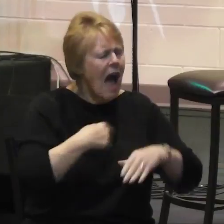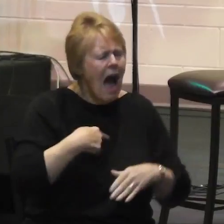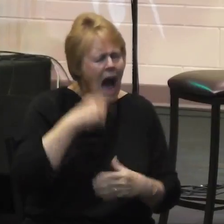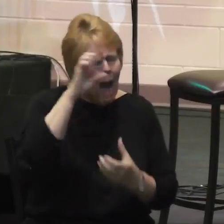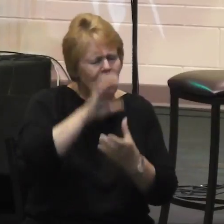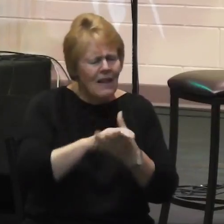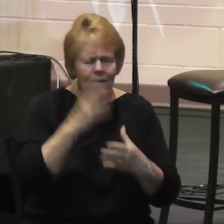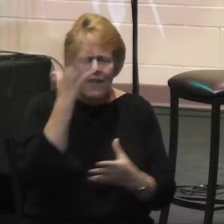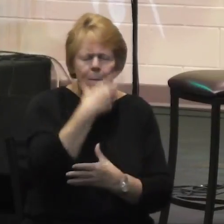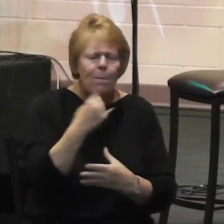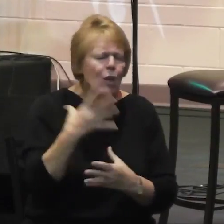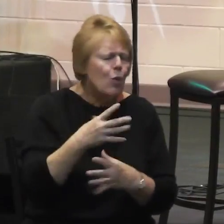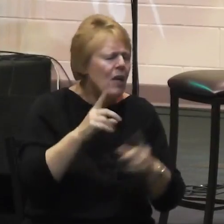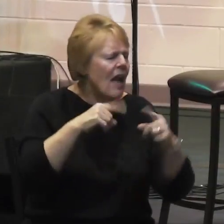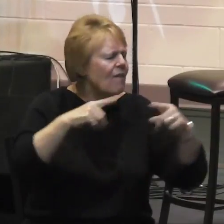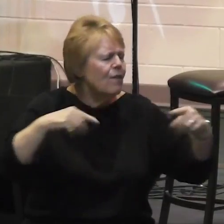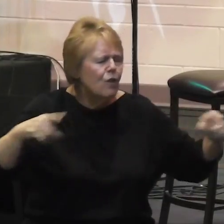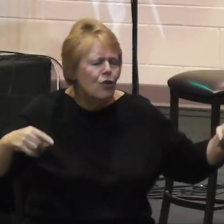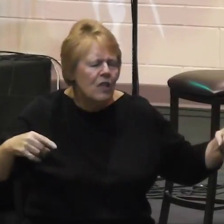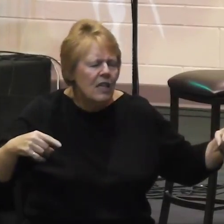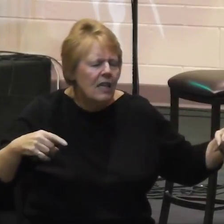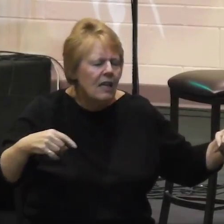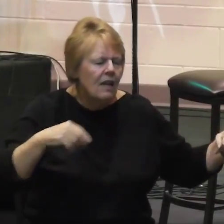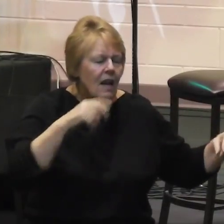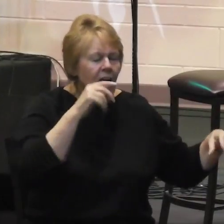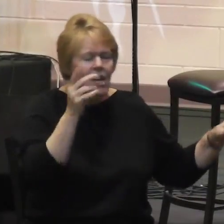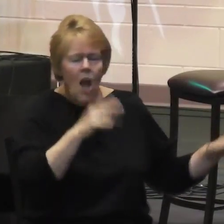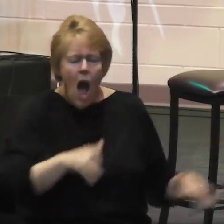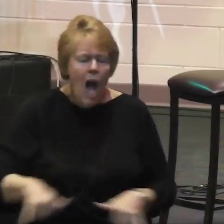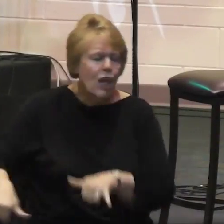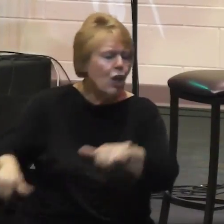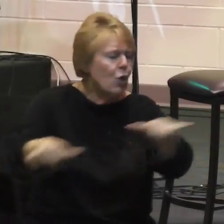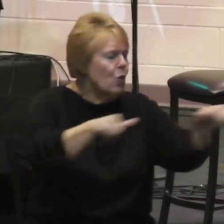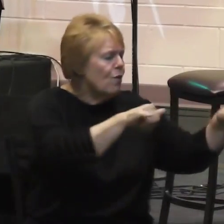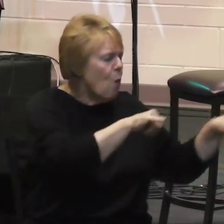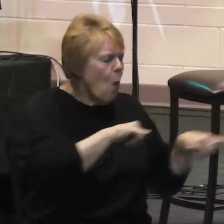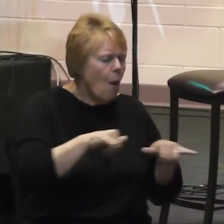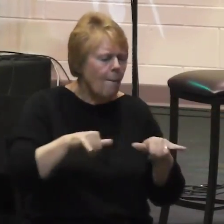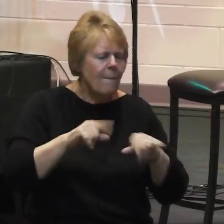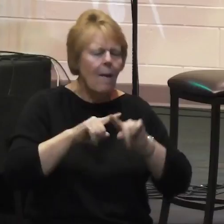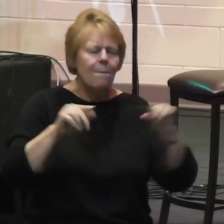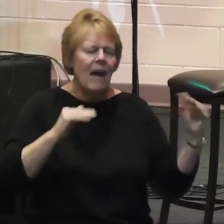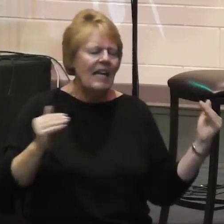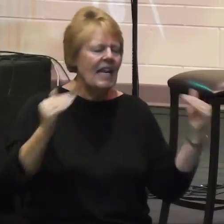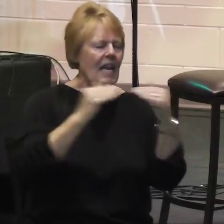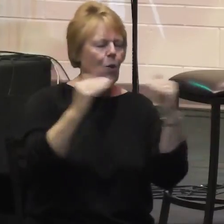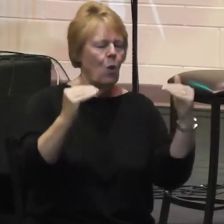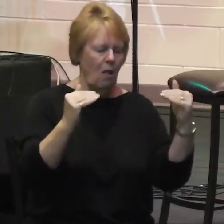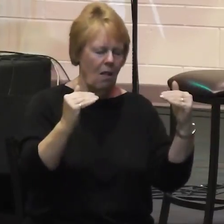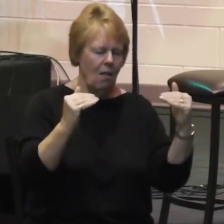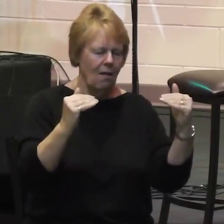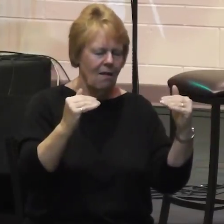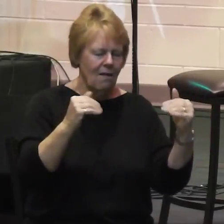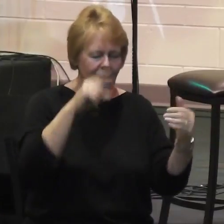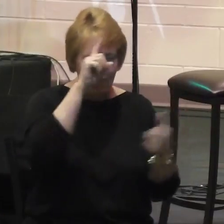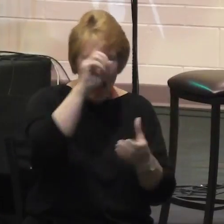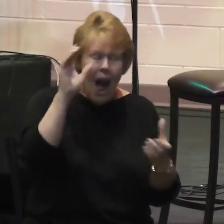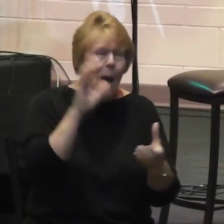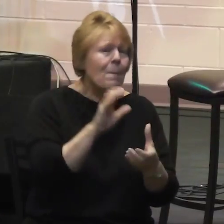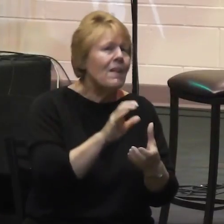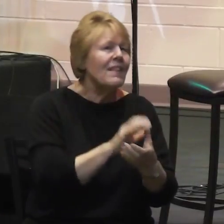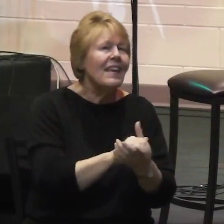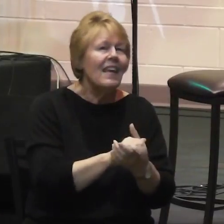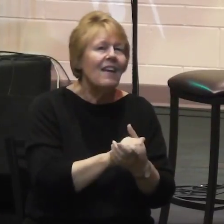not uniform, but equal. I believe the church has